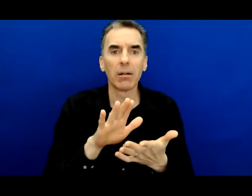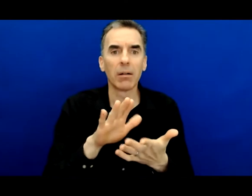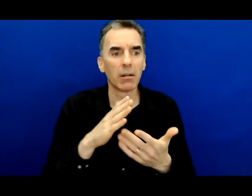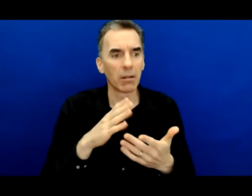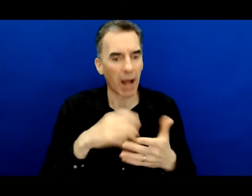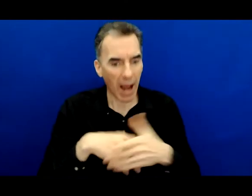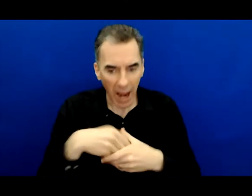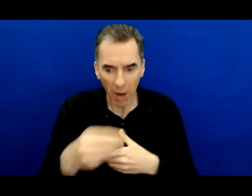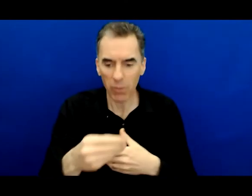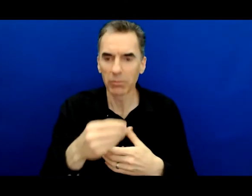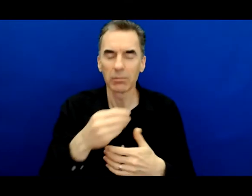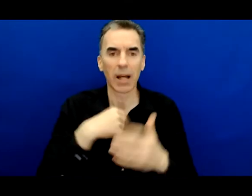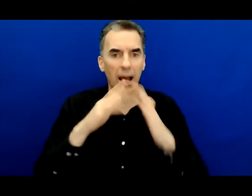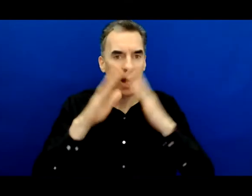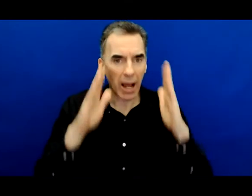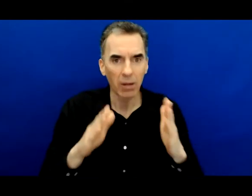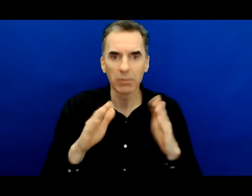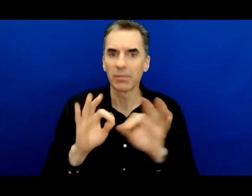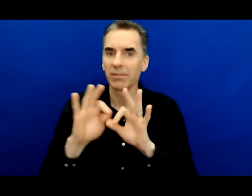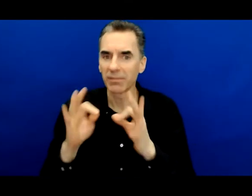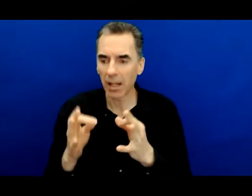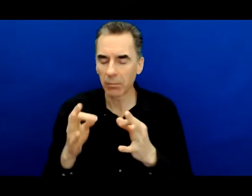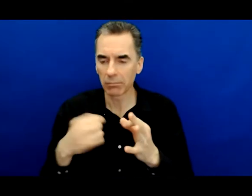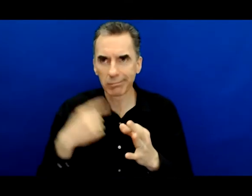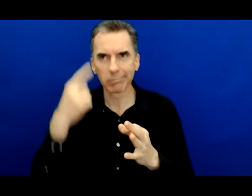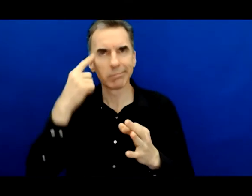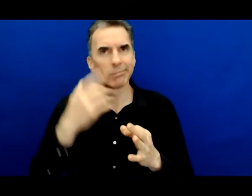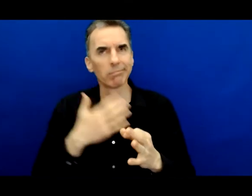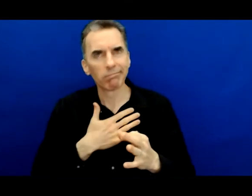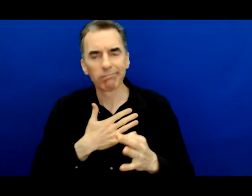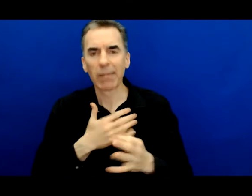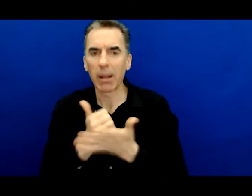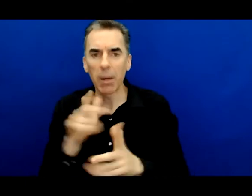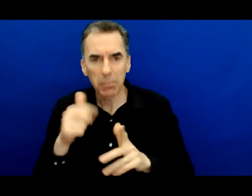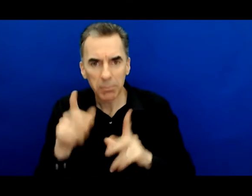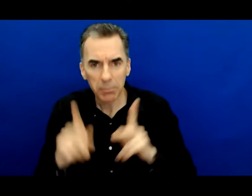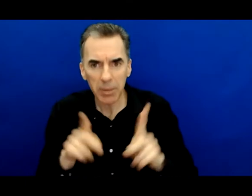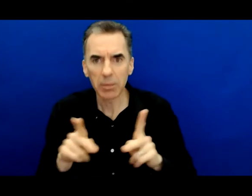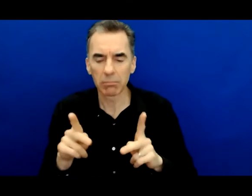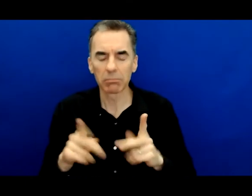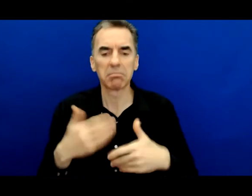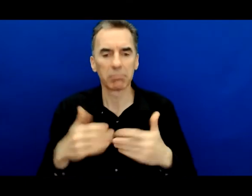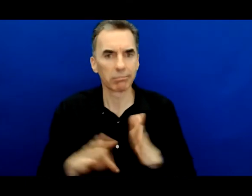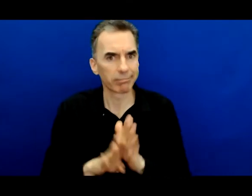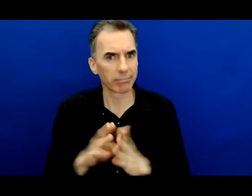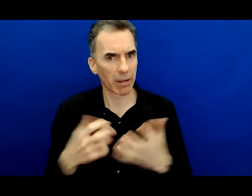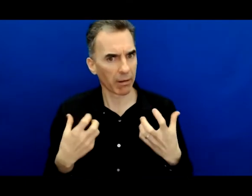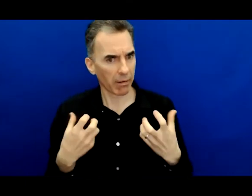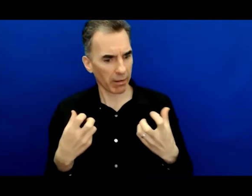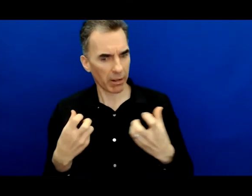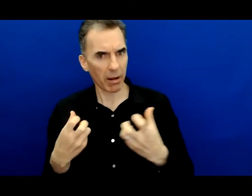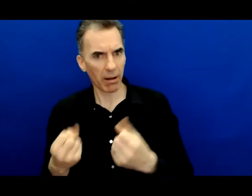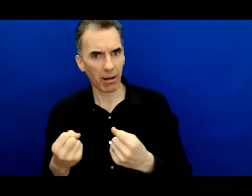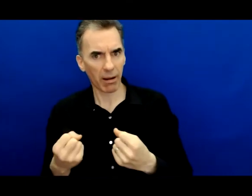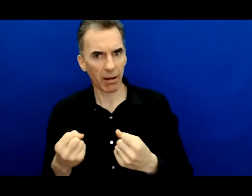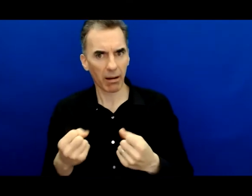wealth, that got me to compassion for other people and for myself, that got me to healing. And it wasn't the college degree